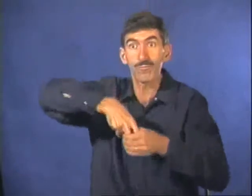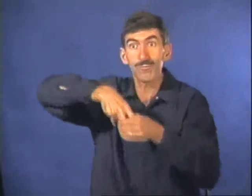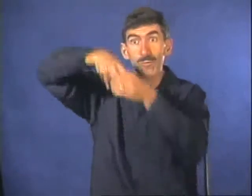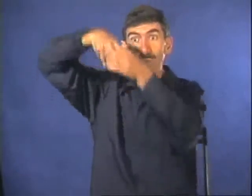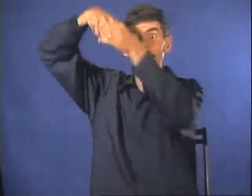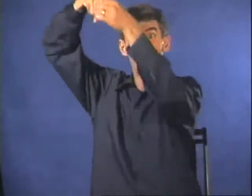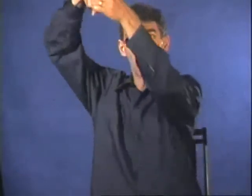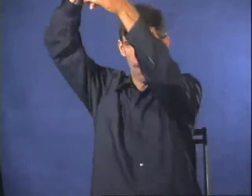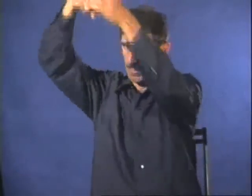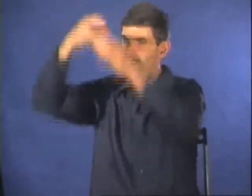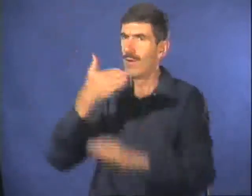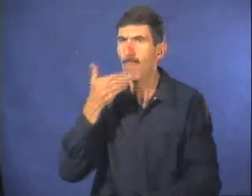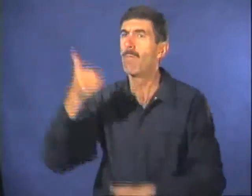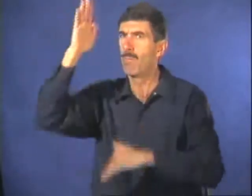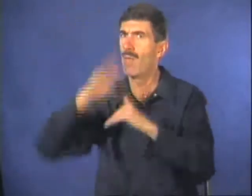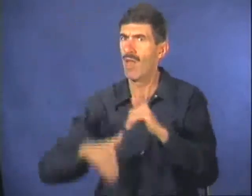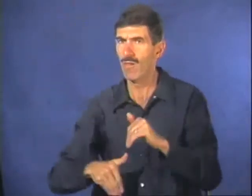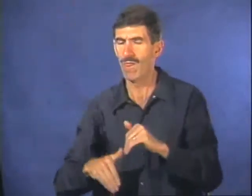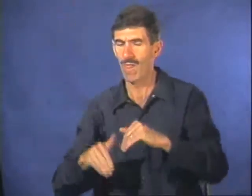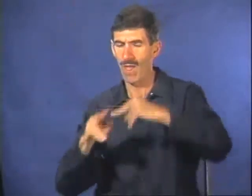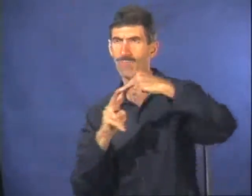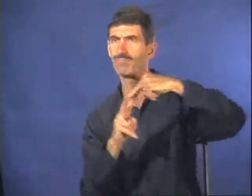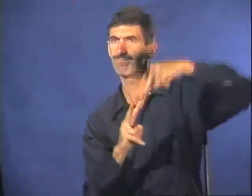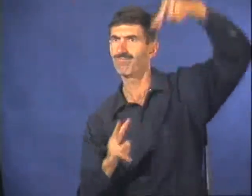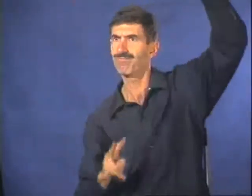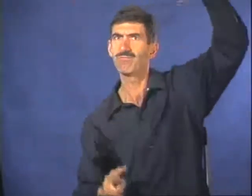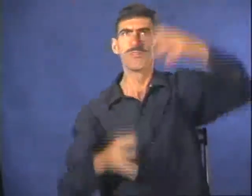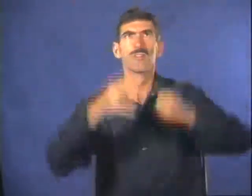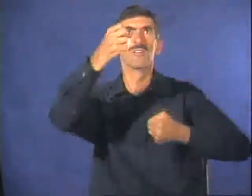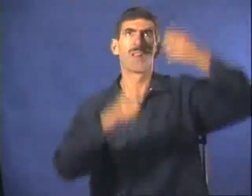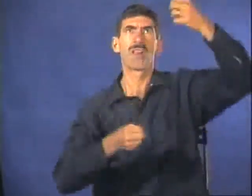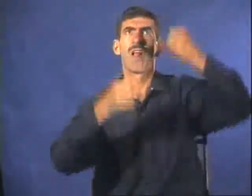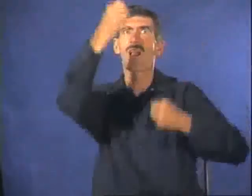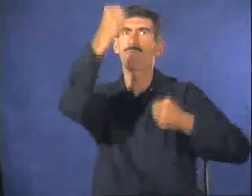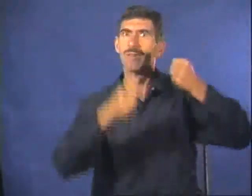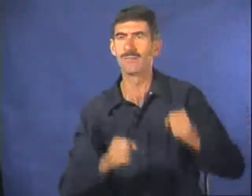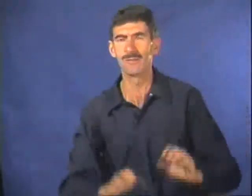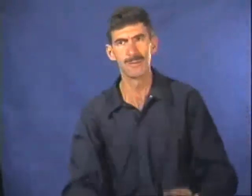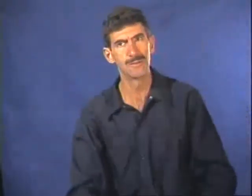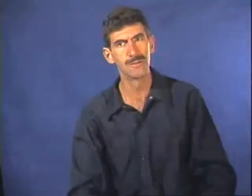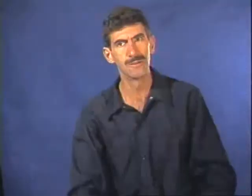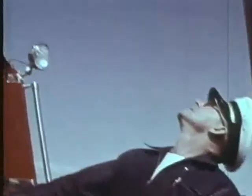Riding up on this movable tower to fight a fire high in a building is better than climbing a ladder.